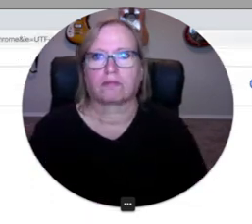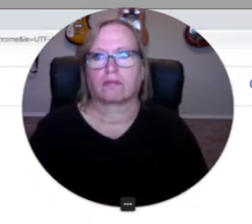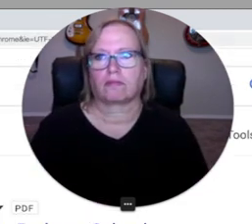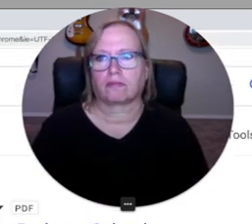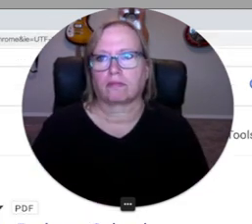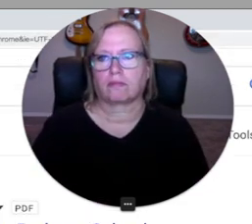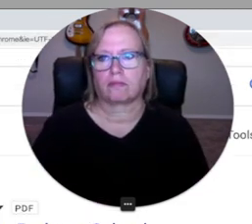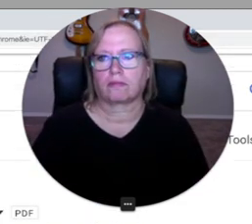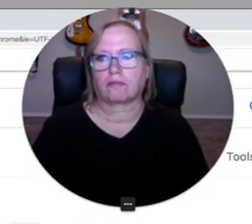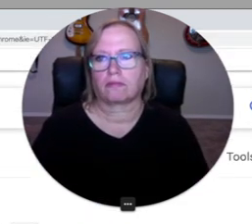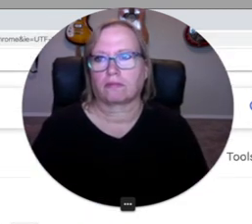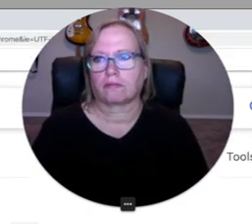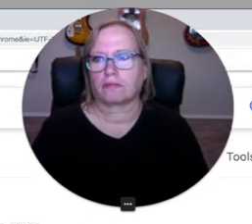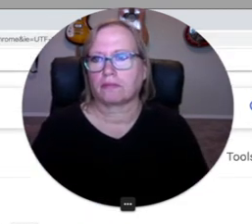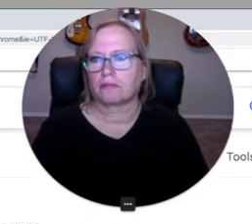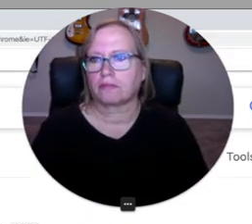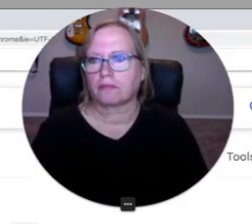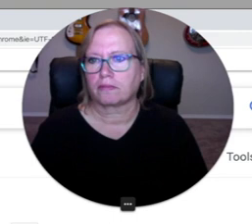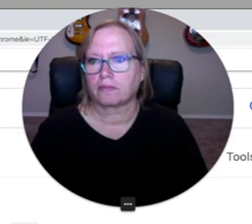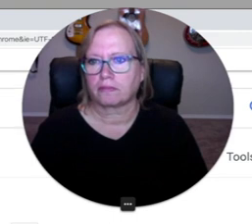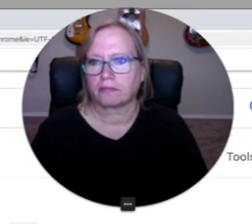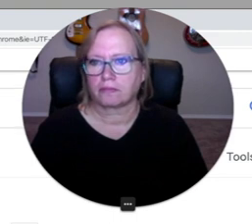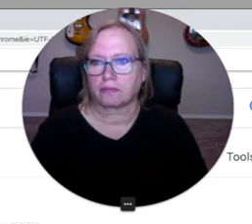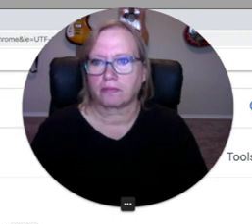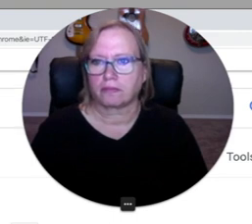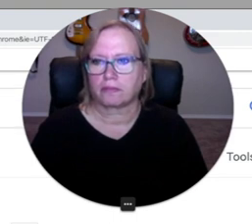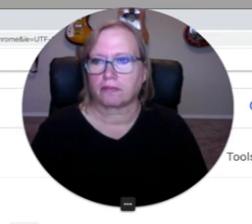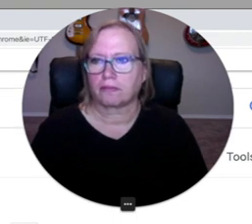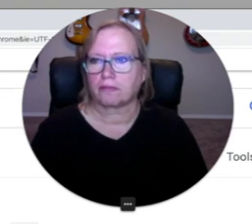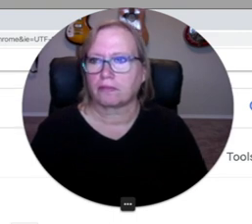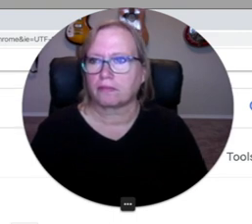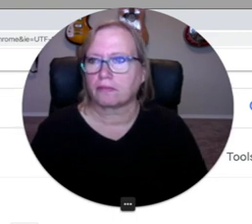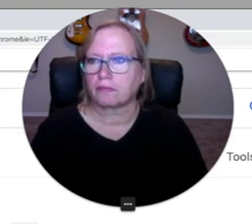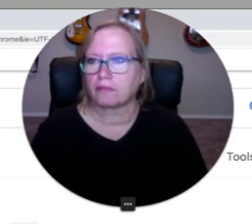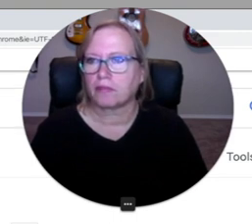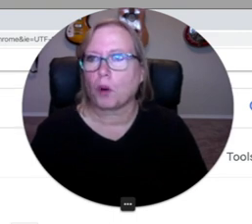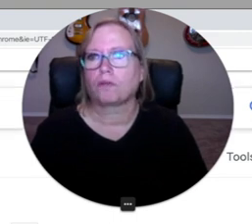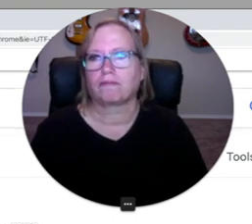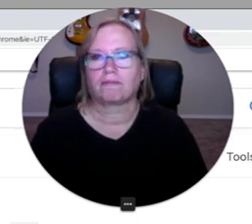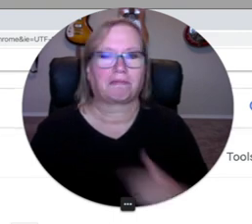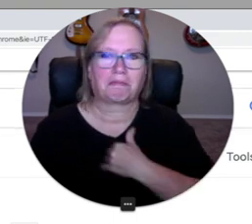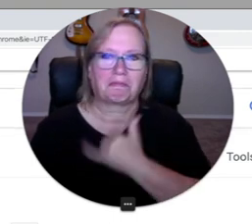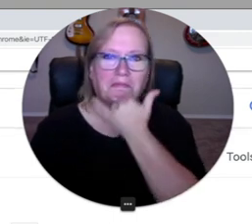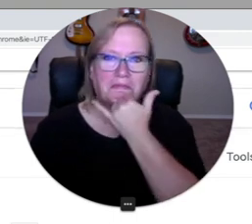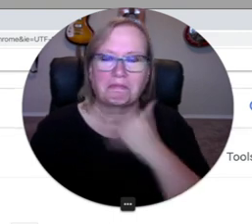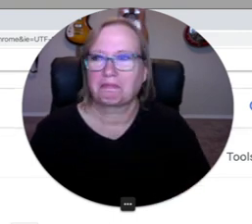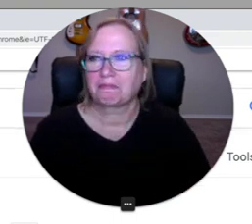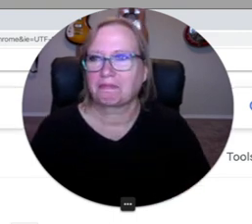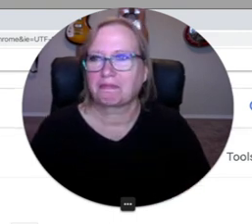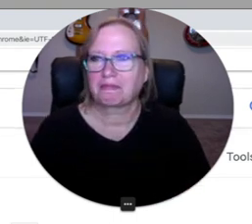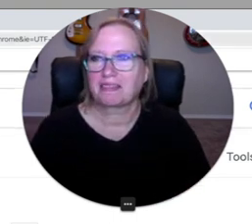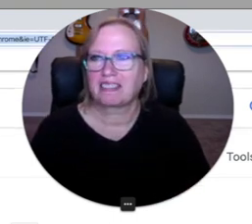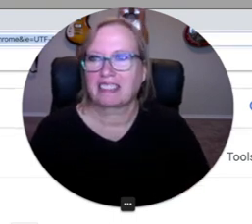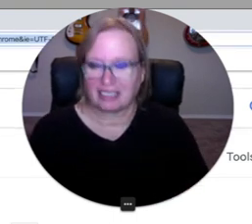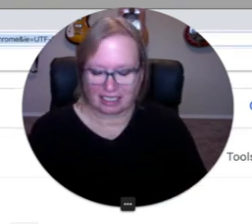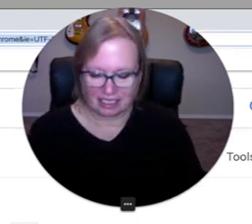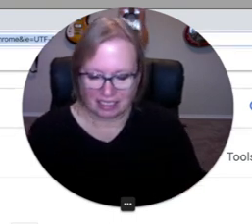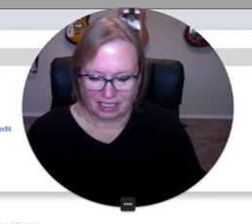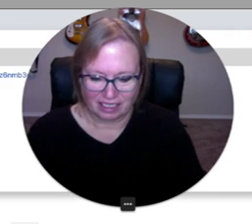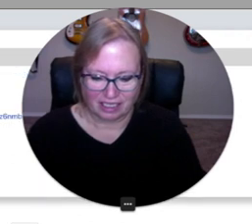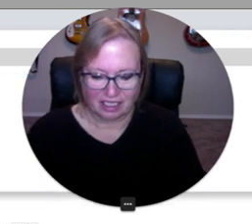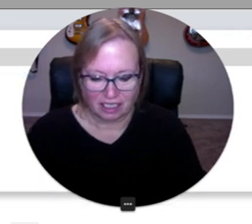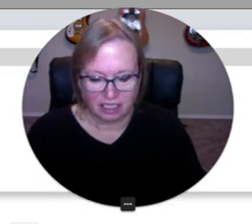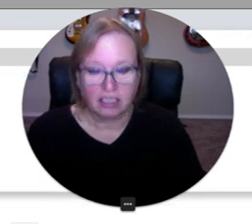oops, I made a mistake,